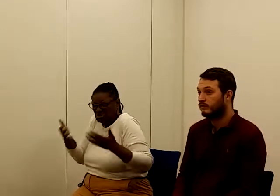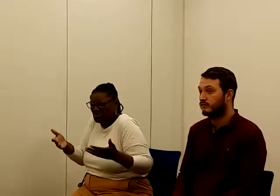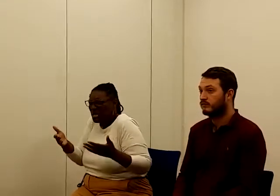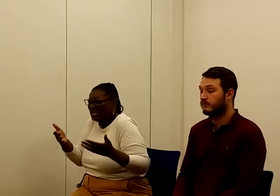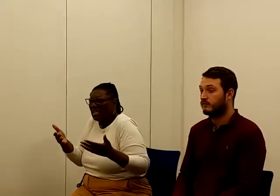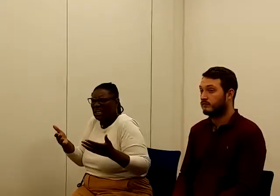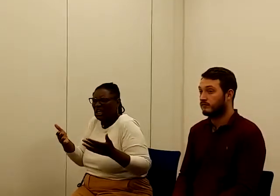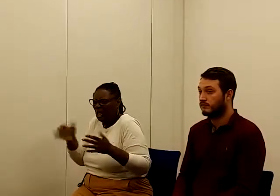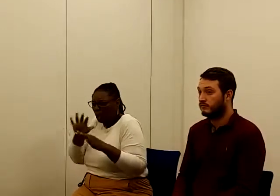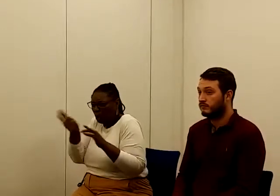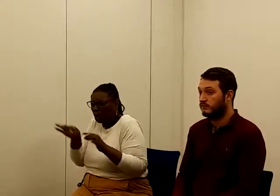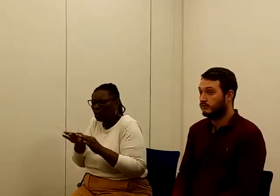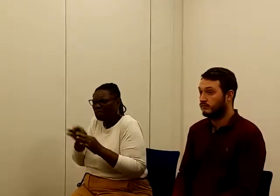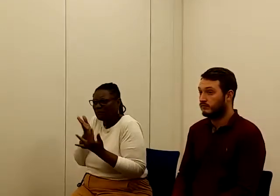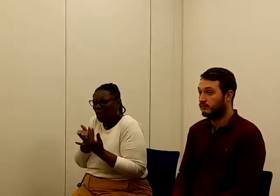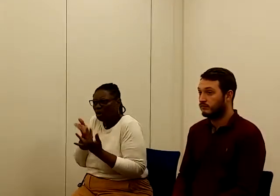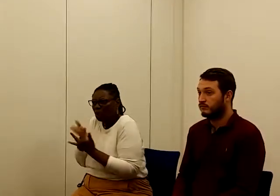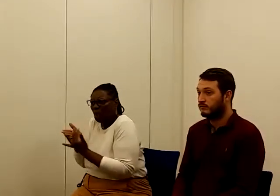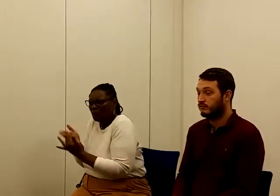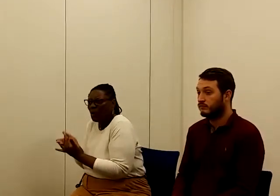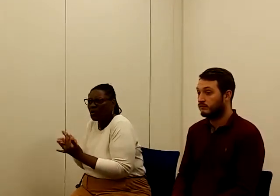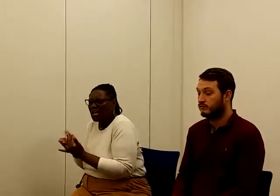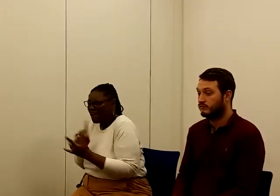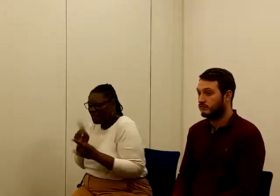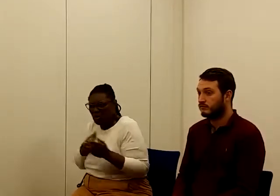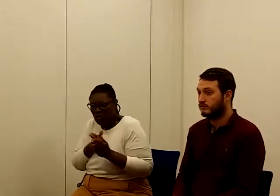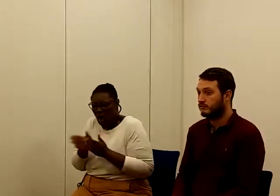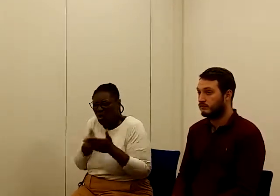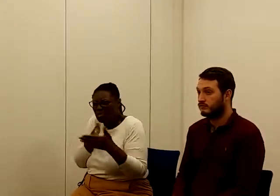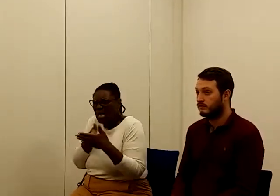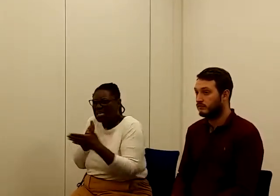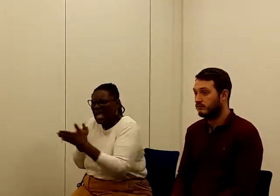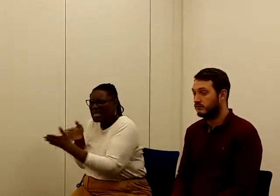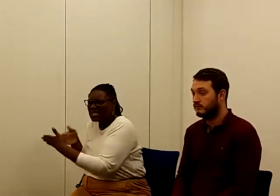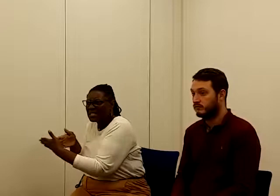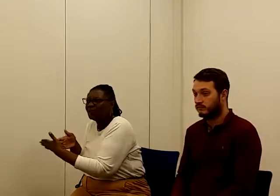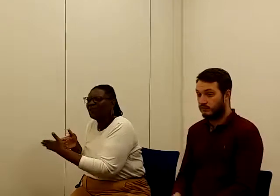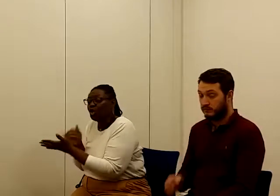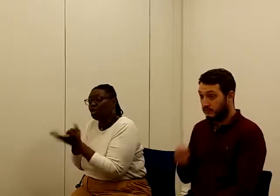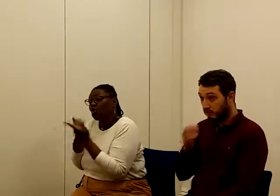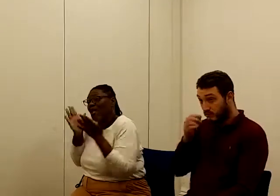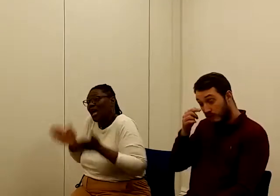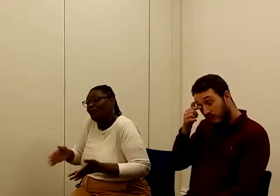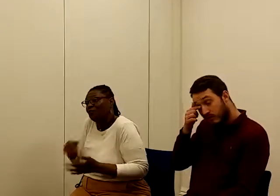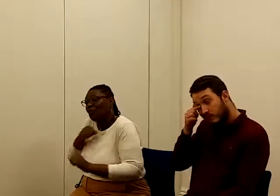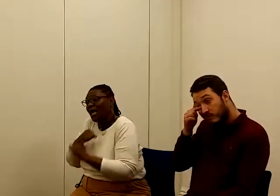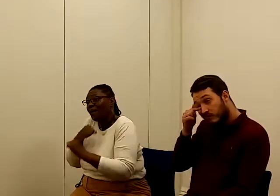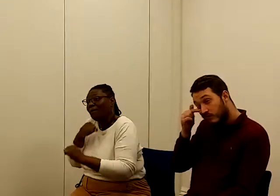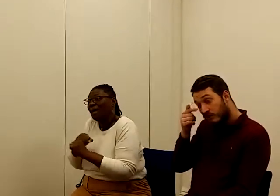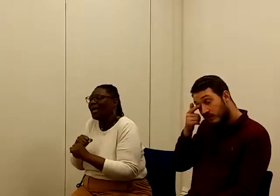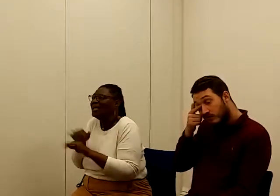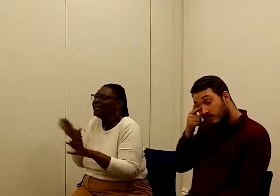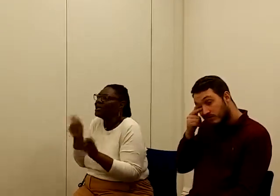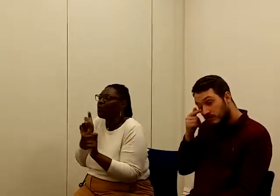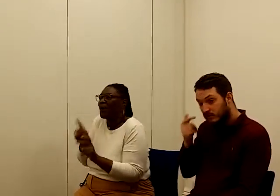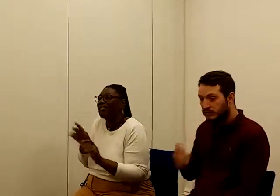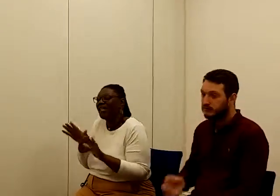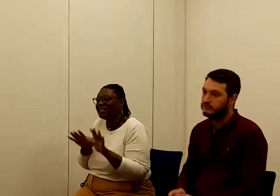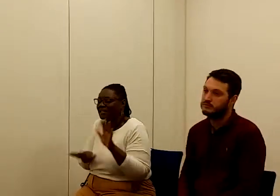loops, like everywhere you go is a dead end. So we must campaign in the sense that, at